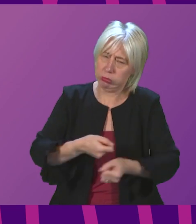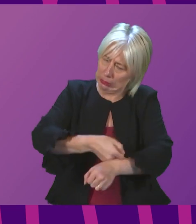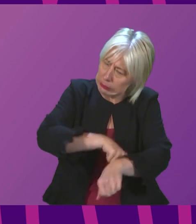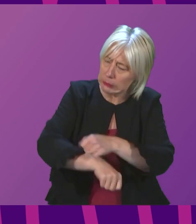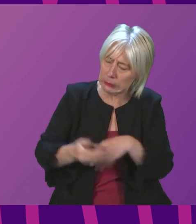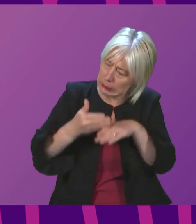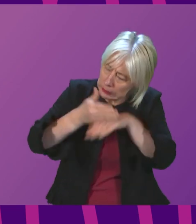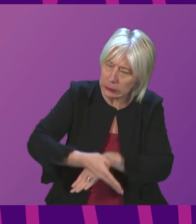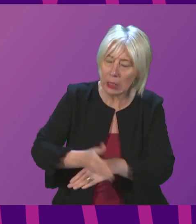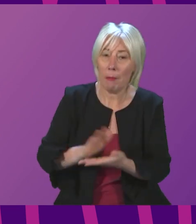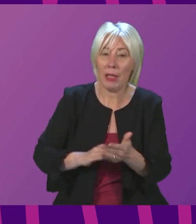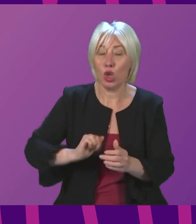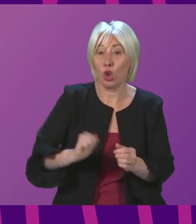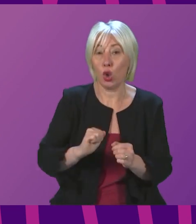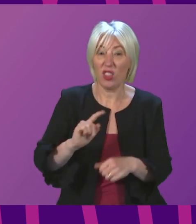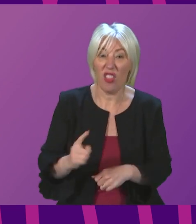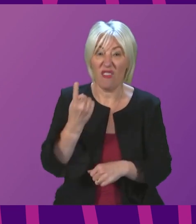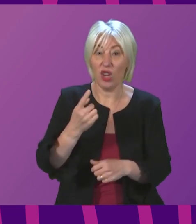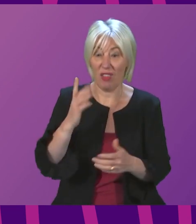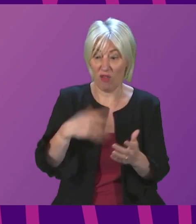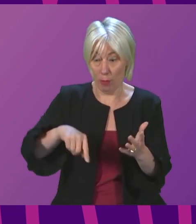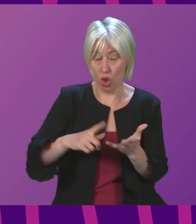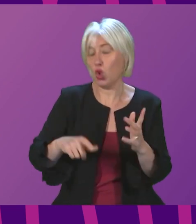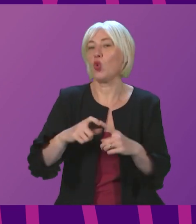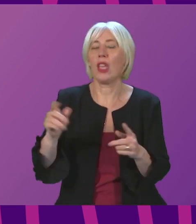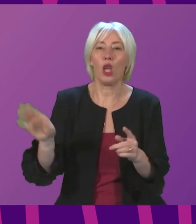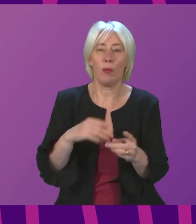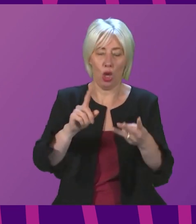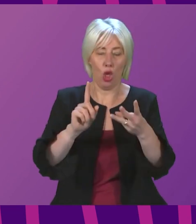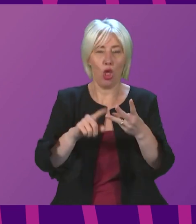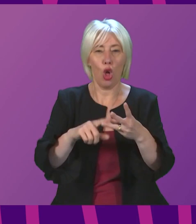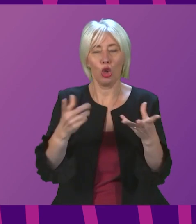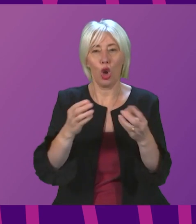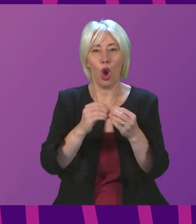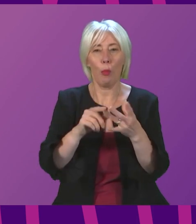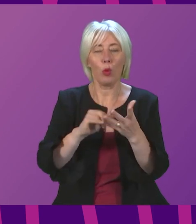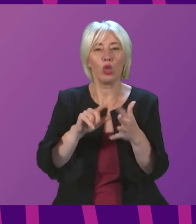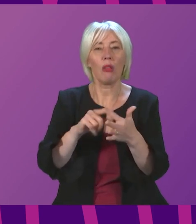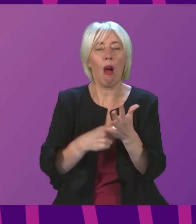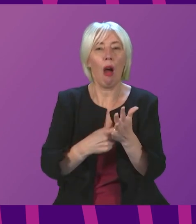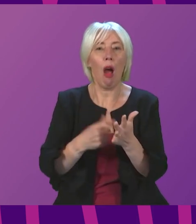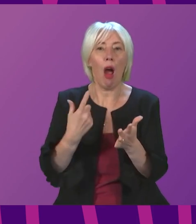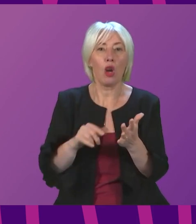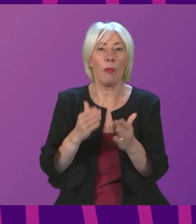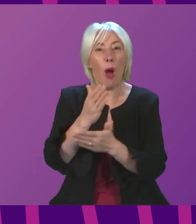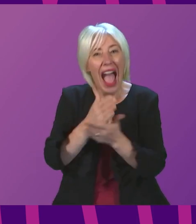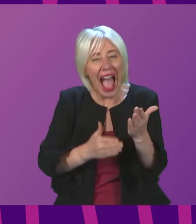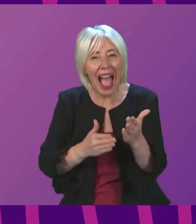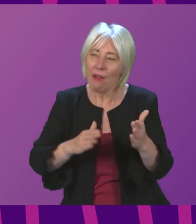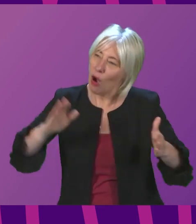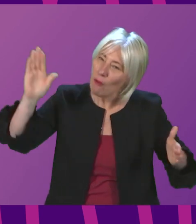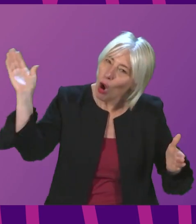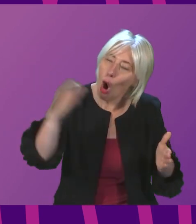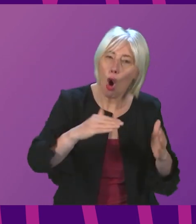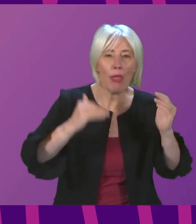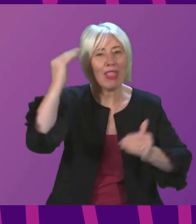Scotland to become the first UK nation to give a booster or third dose of COVID-19 vaccine to more than half of its entire